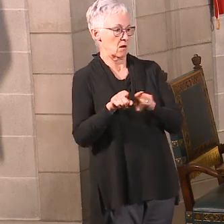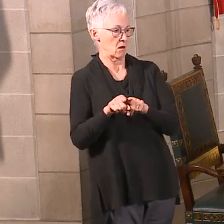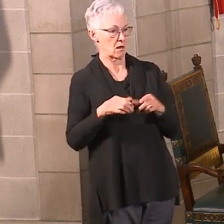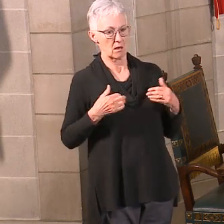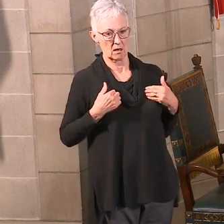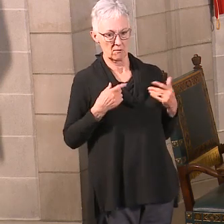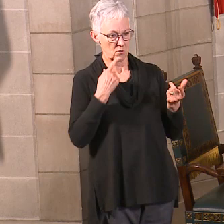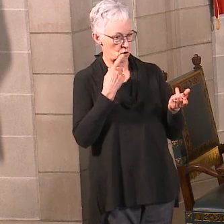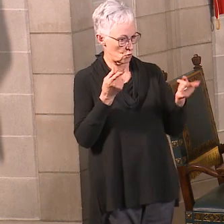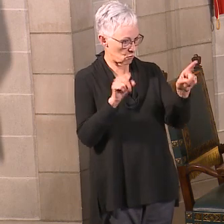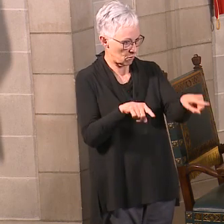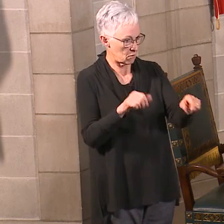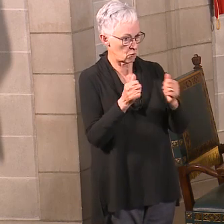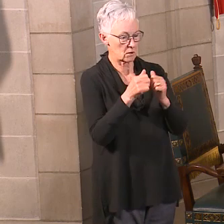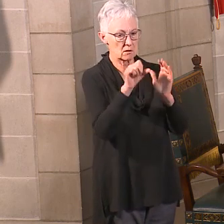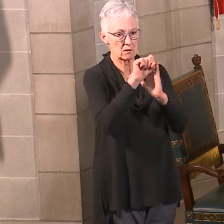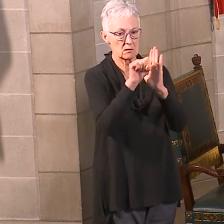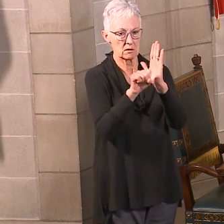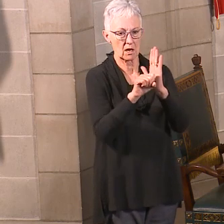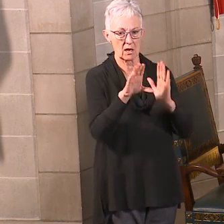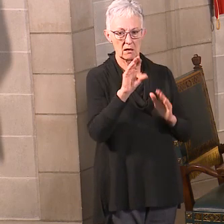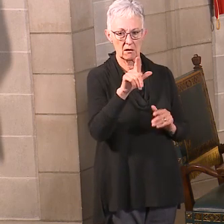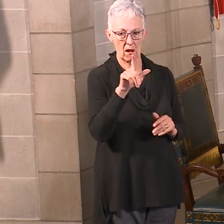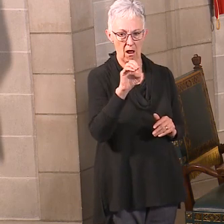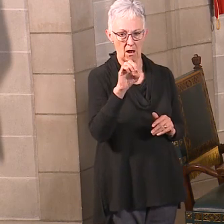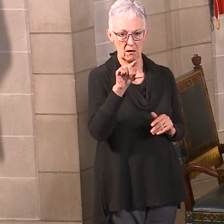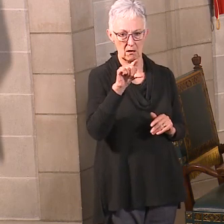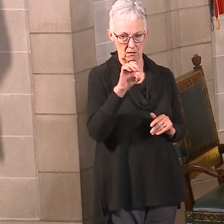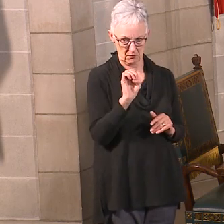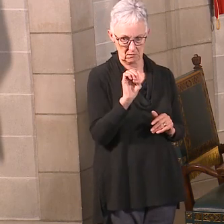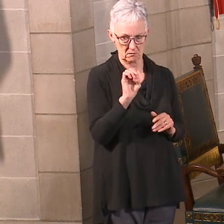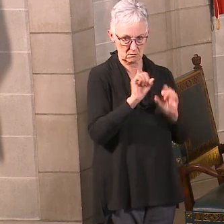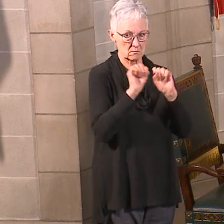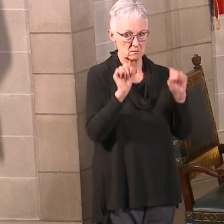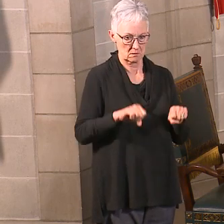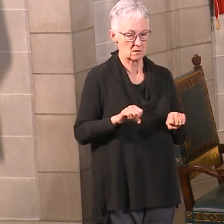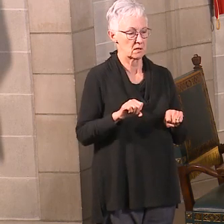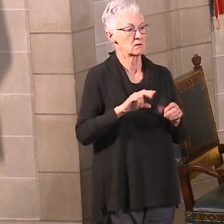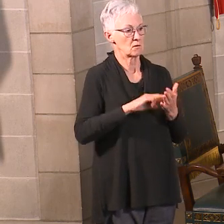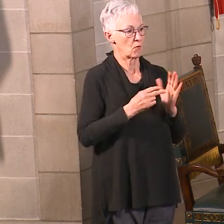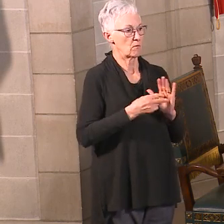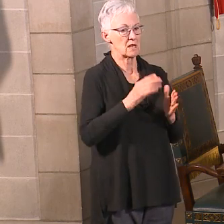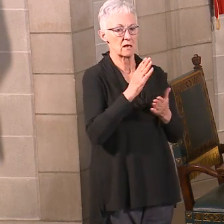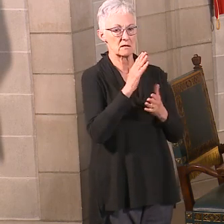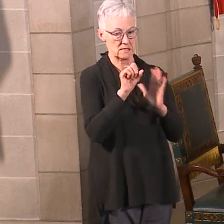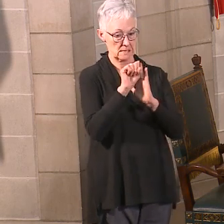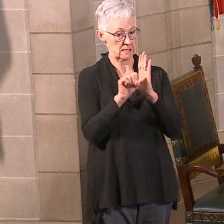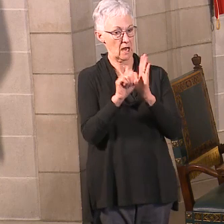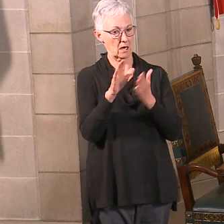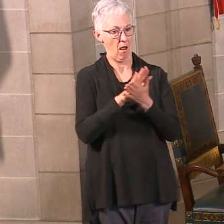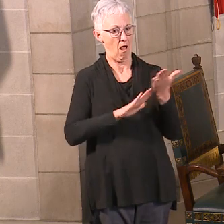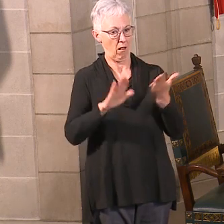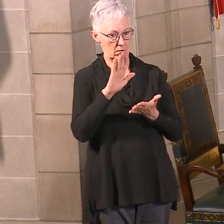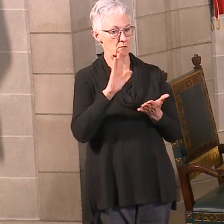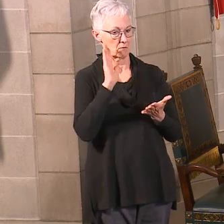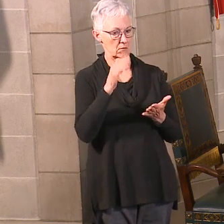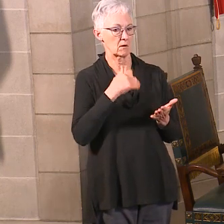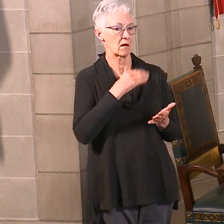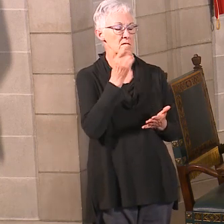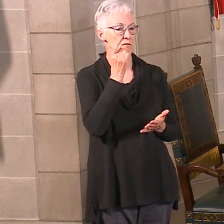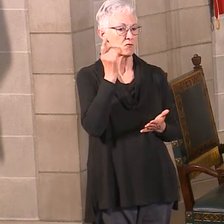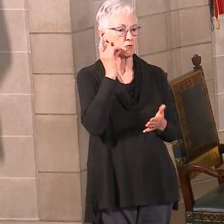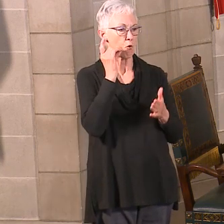agreements with the state college systems and NCTA, so we will have those campuses available as well at some point in the future.